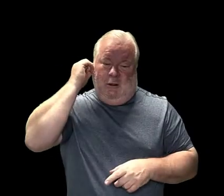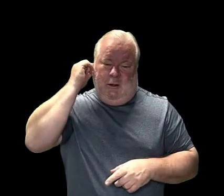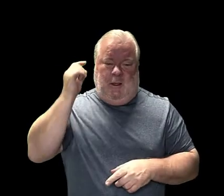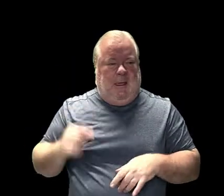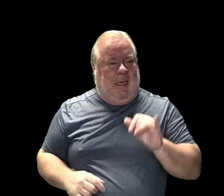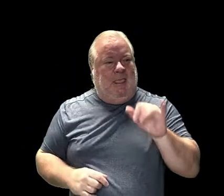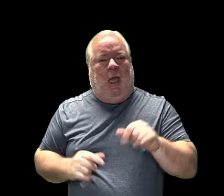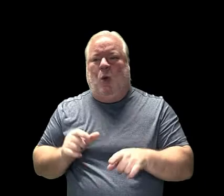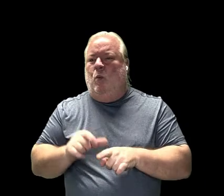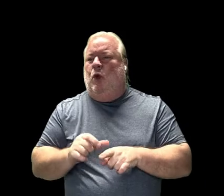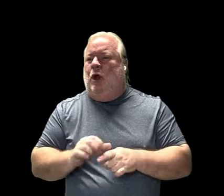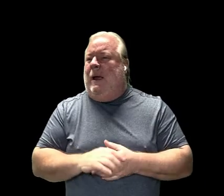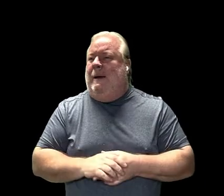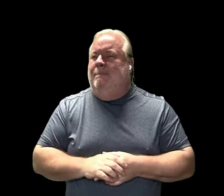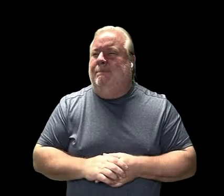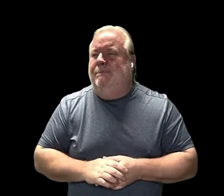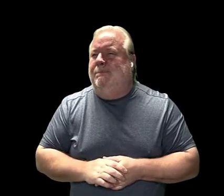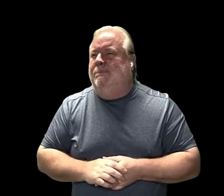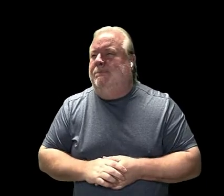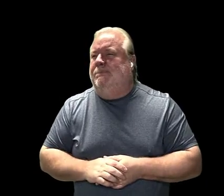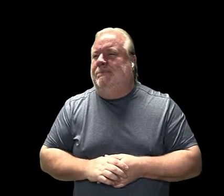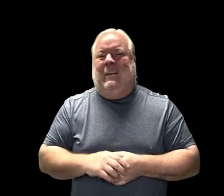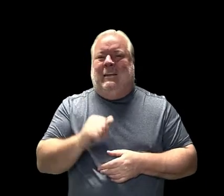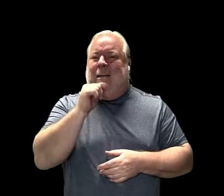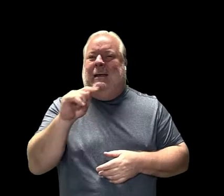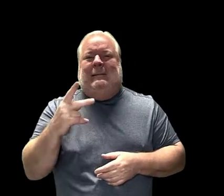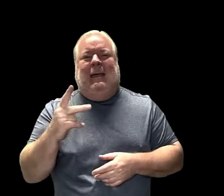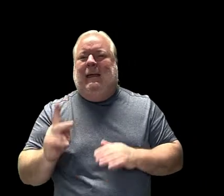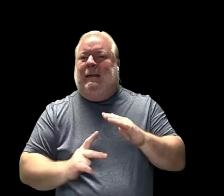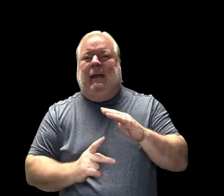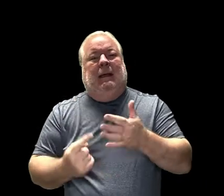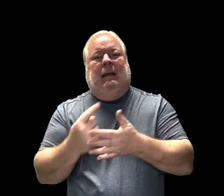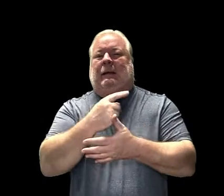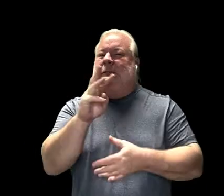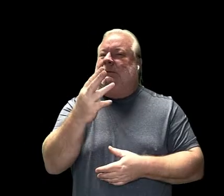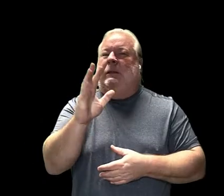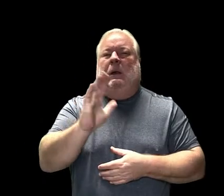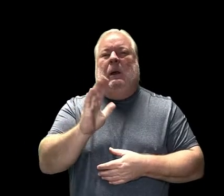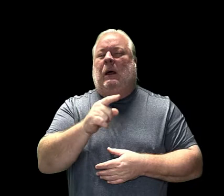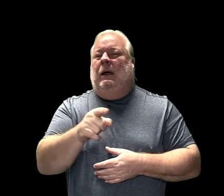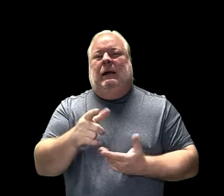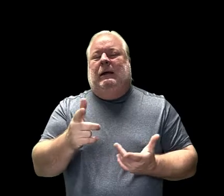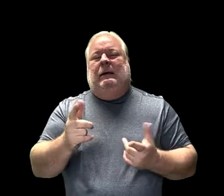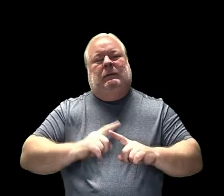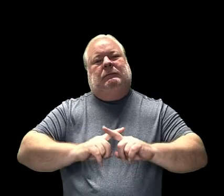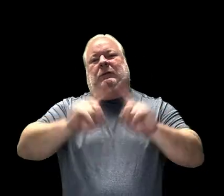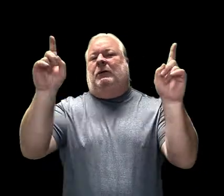It is not a word that is TK kinder all the way to sixth grade.